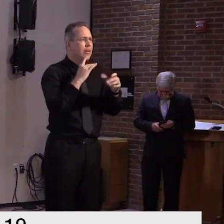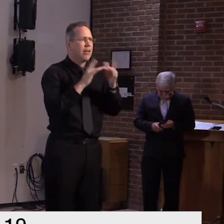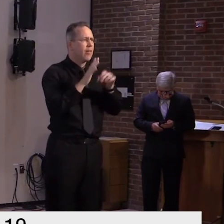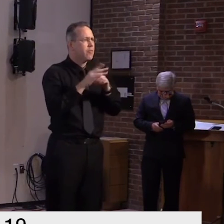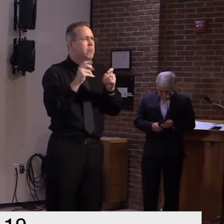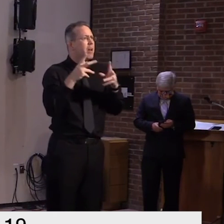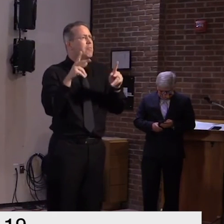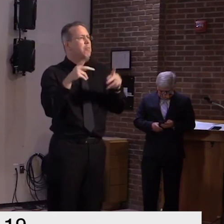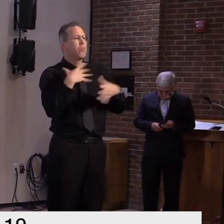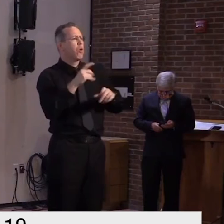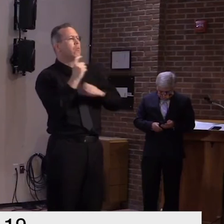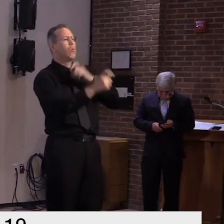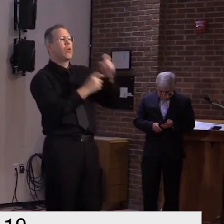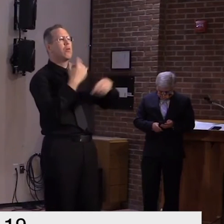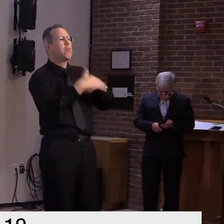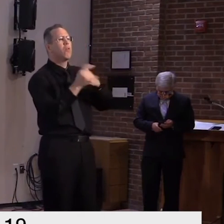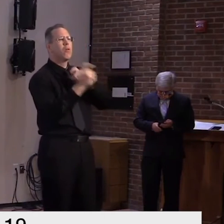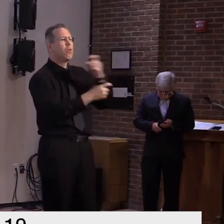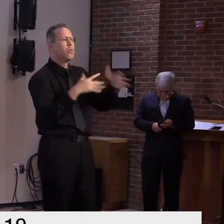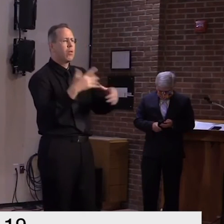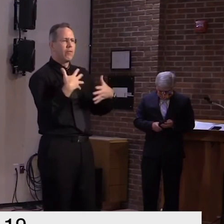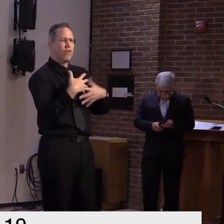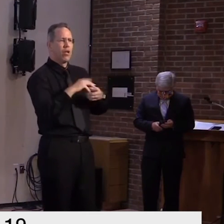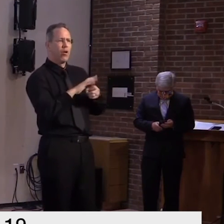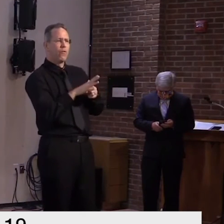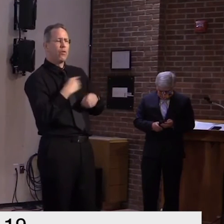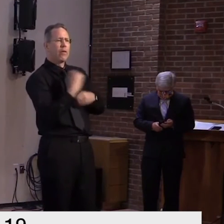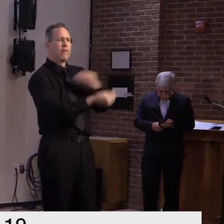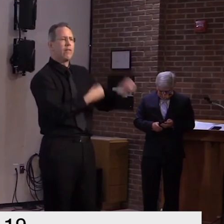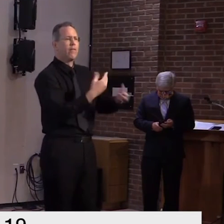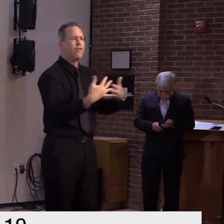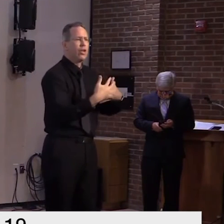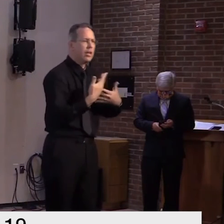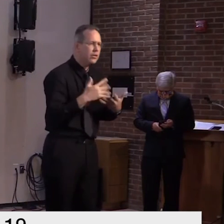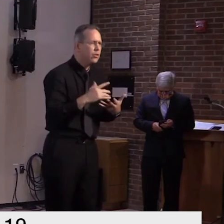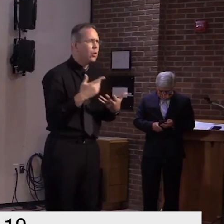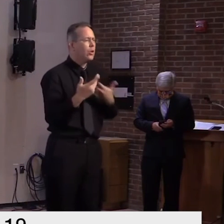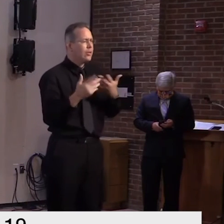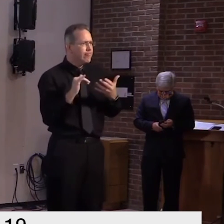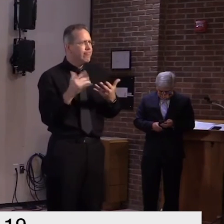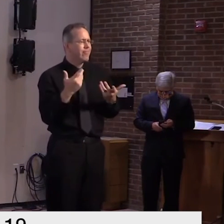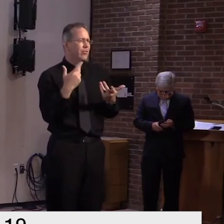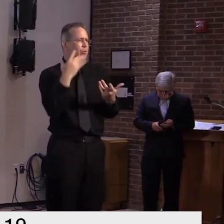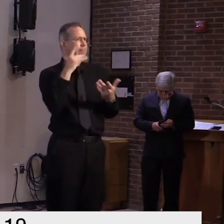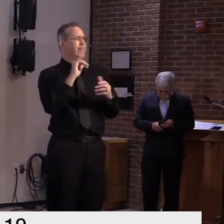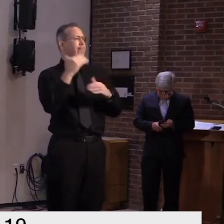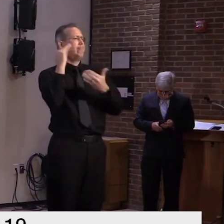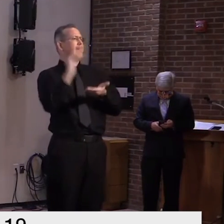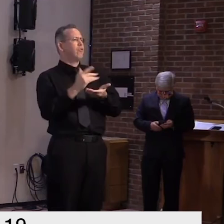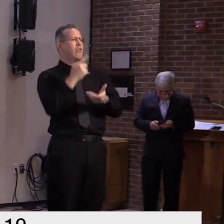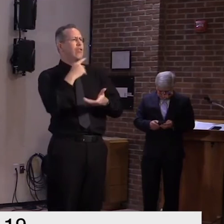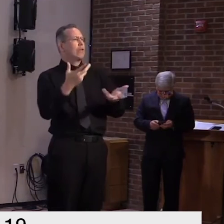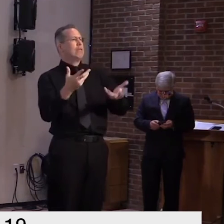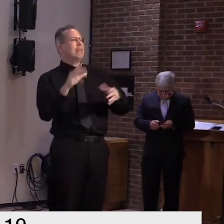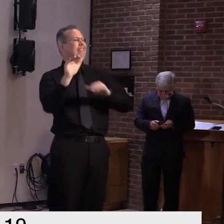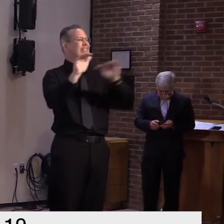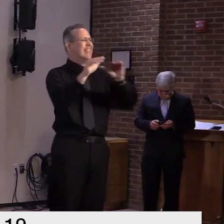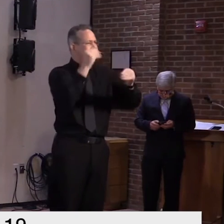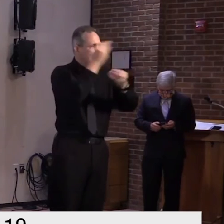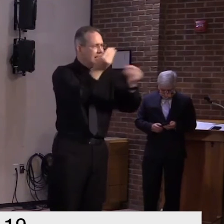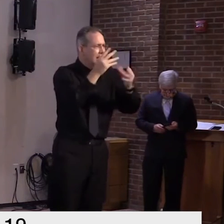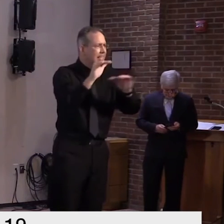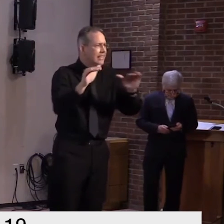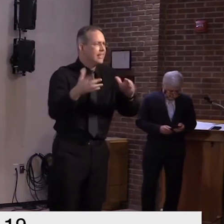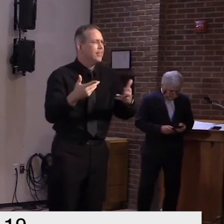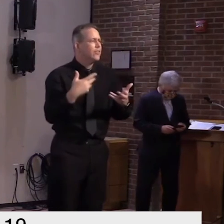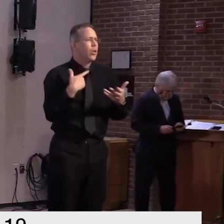blood banks because in this covid era people have not been coming out to do such activities like